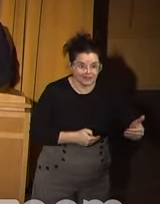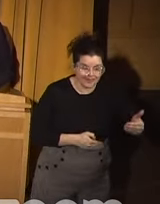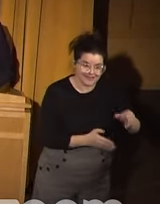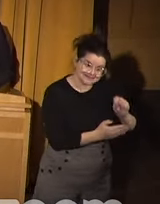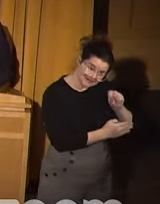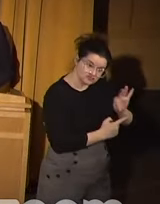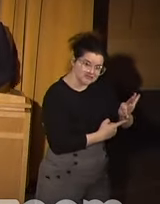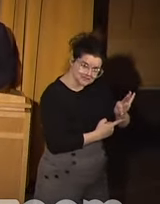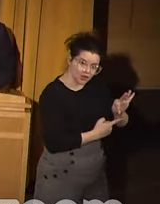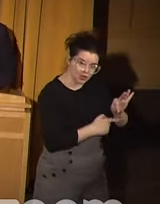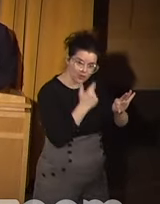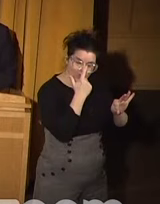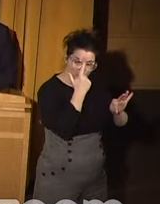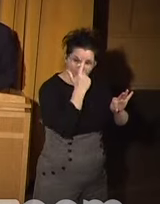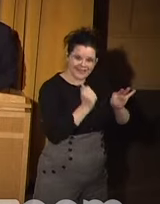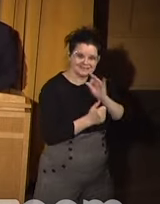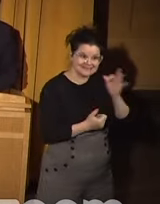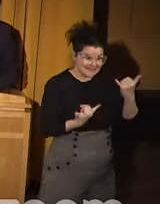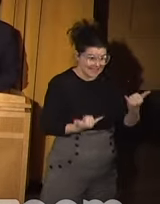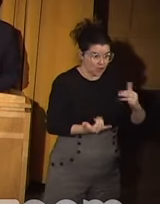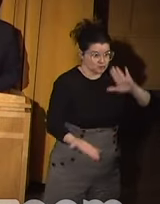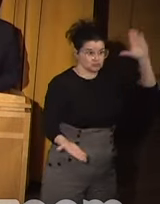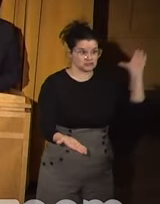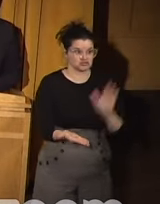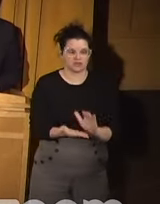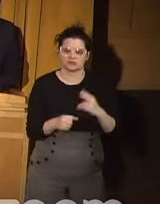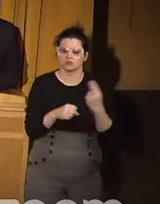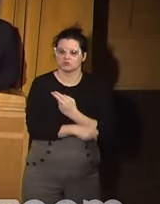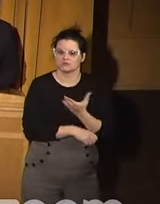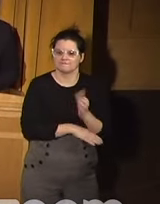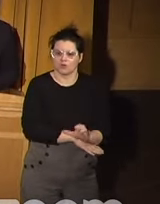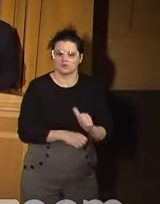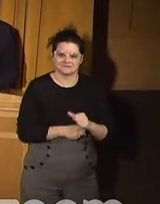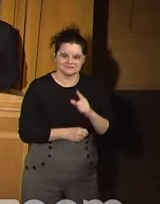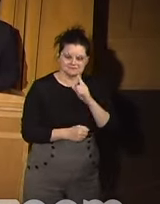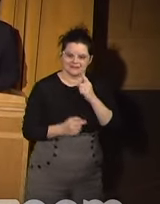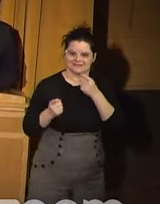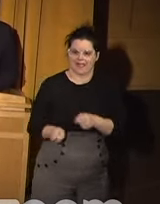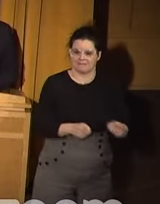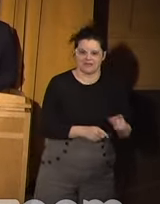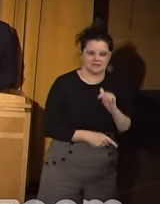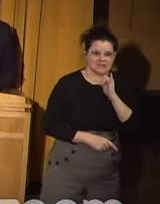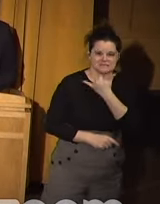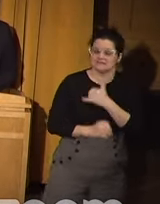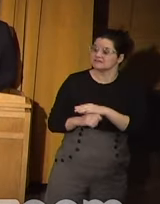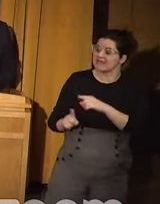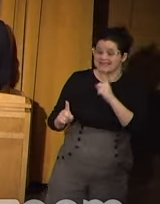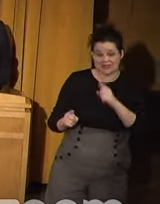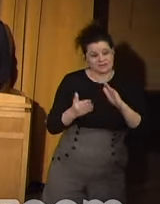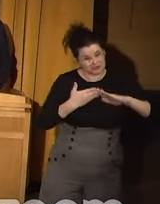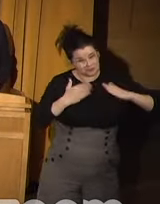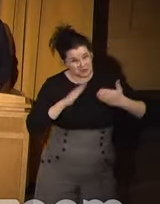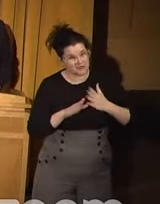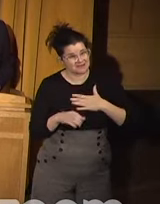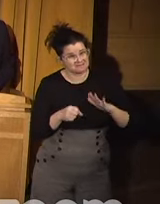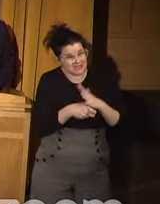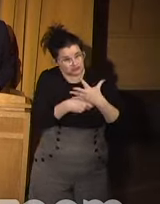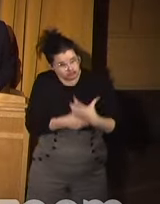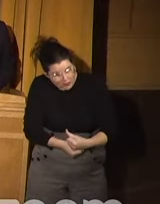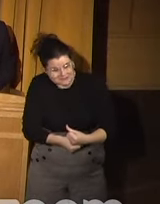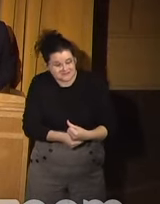San Francisco, there is a reduction in use of force incidents. There is a community that trusts